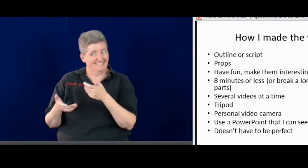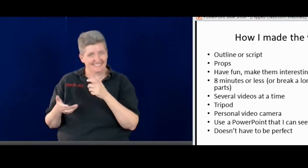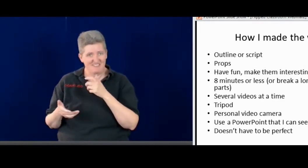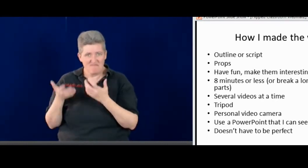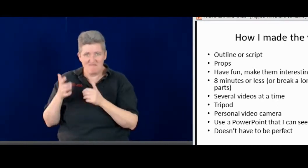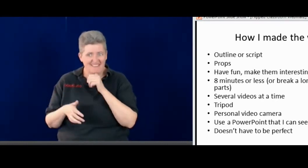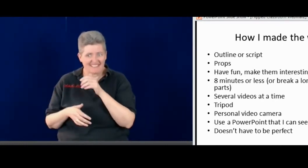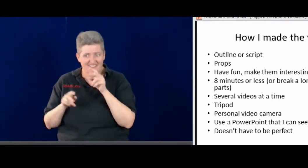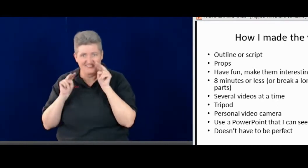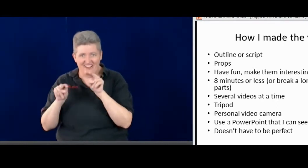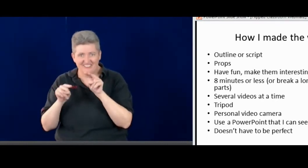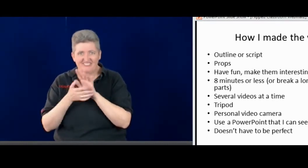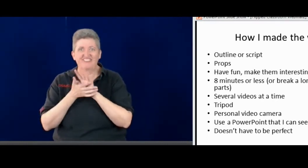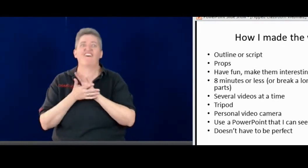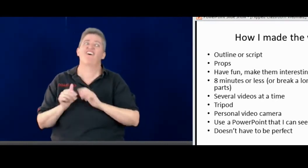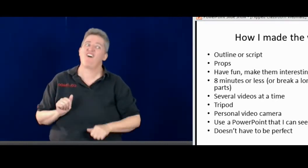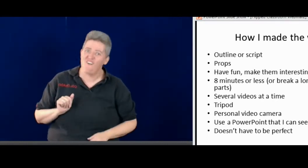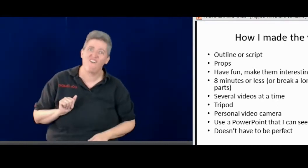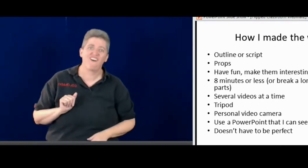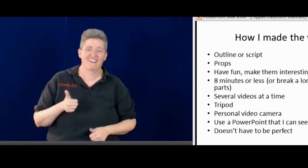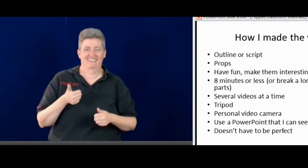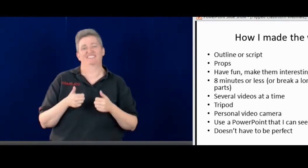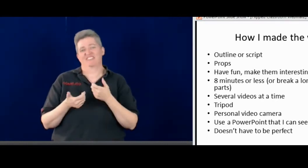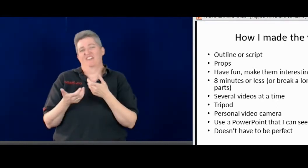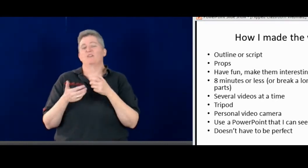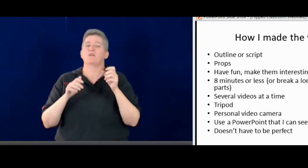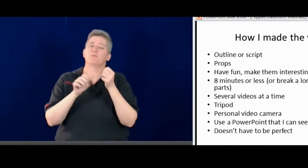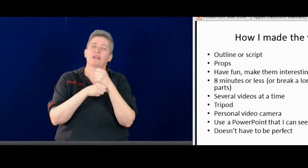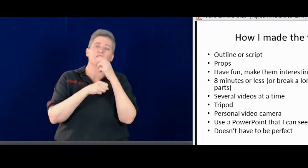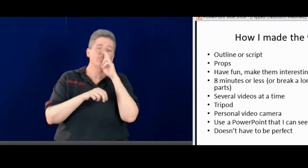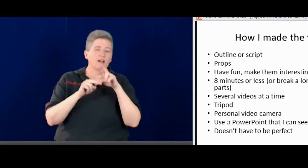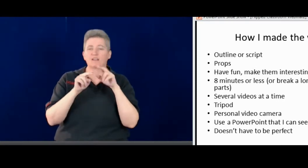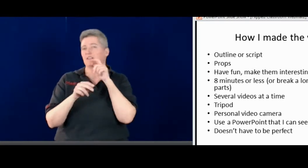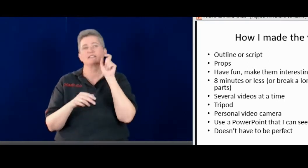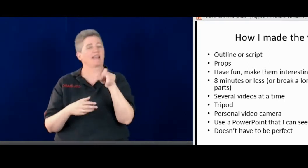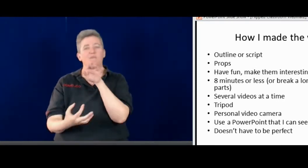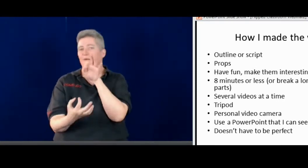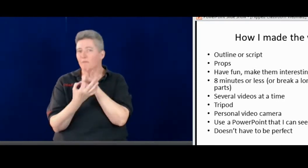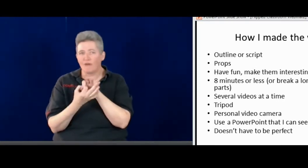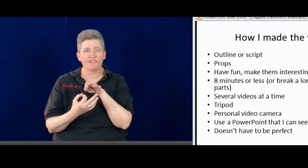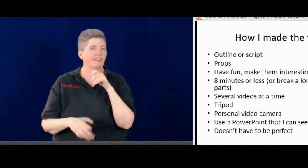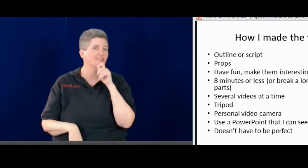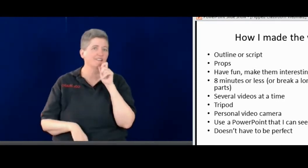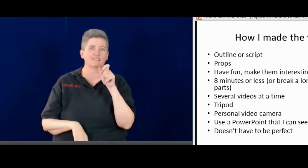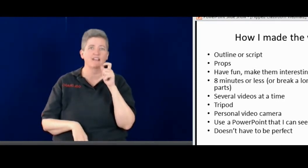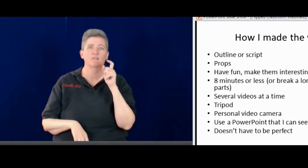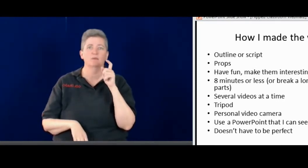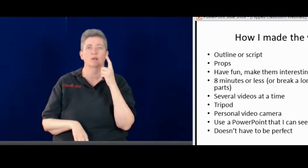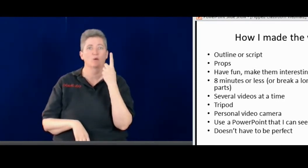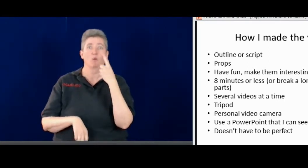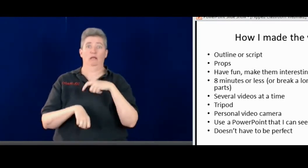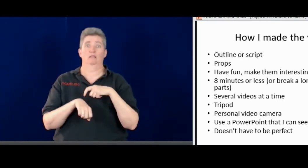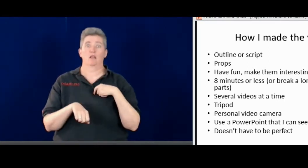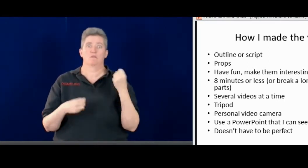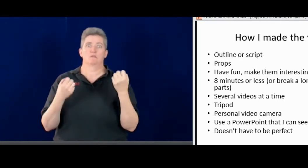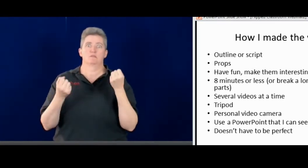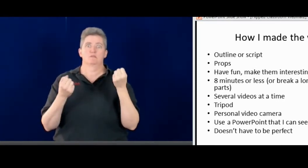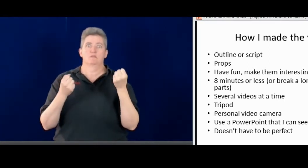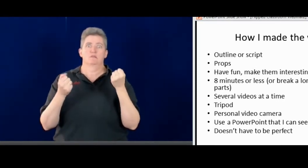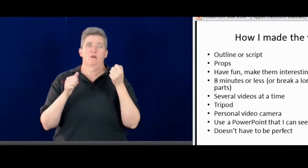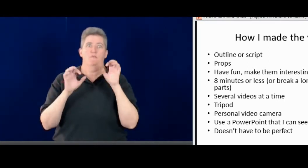And I caught them. thought, Huh, maybe you didn't watch that because they weren't able to answer that question. So just make it fun. It doesn't have to be perfect.